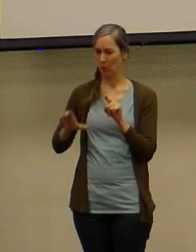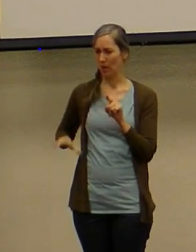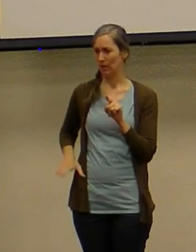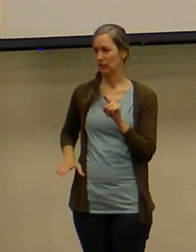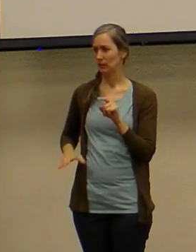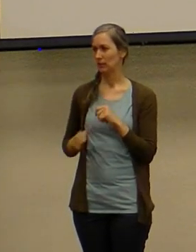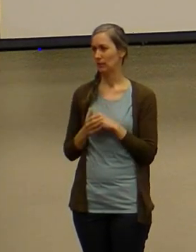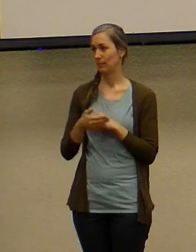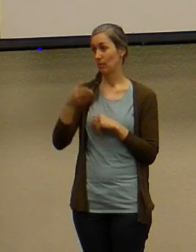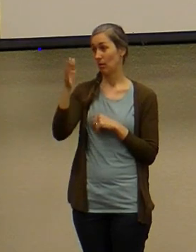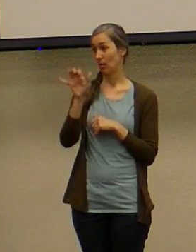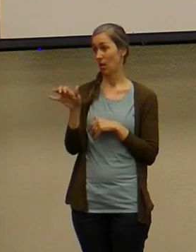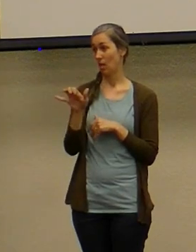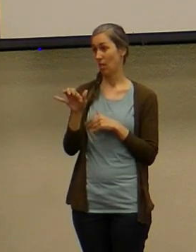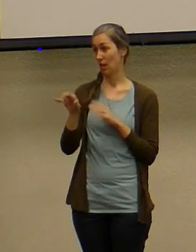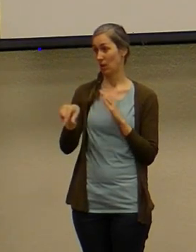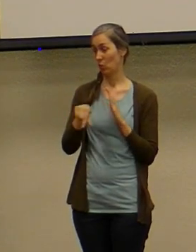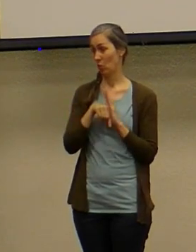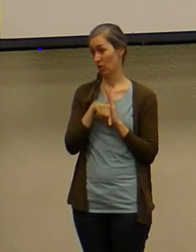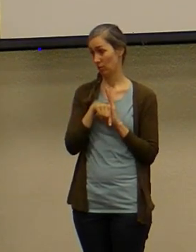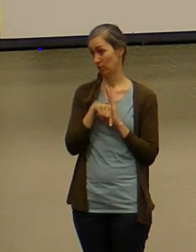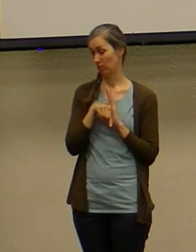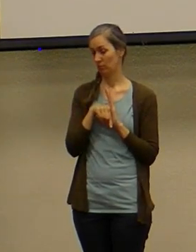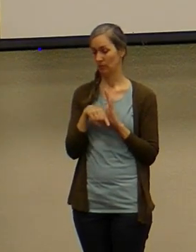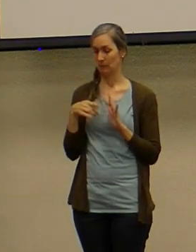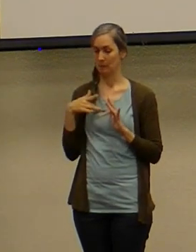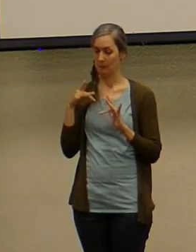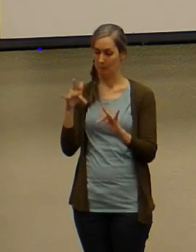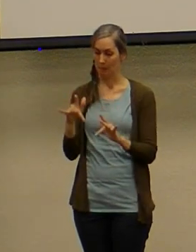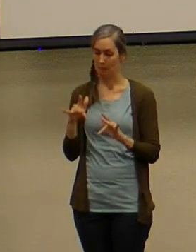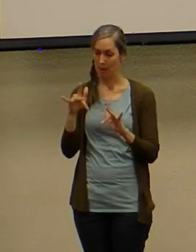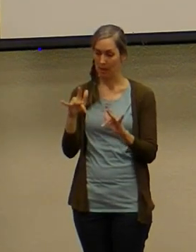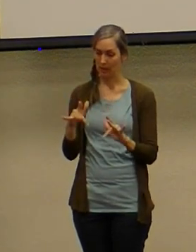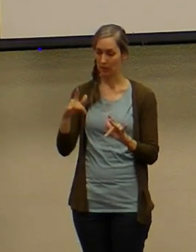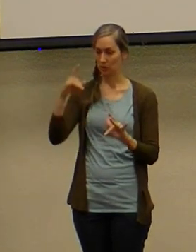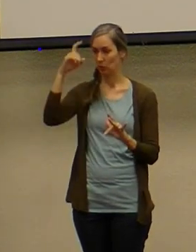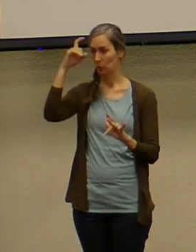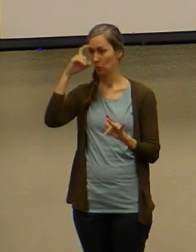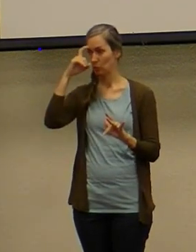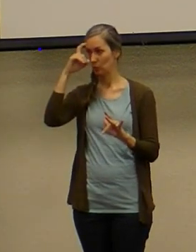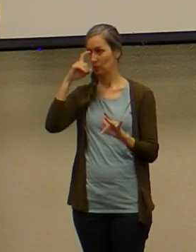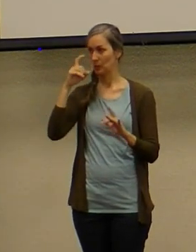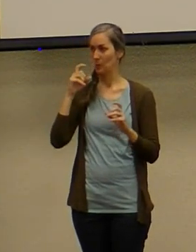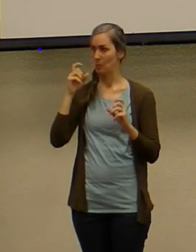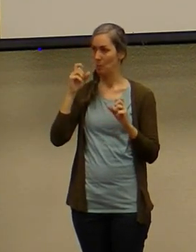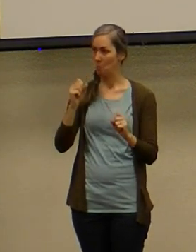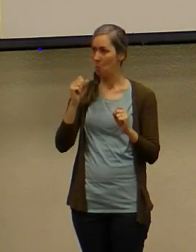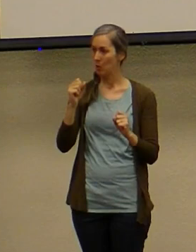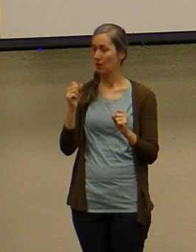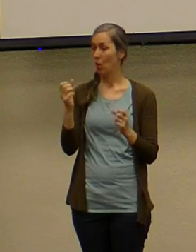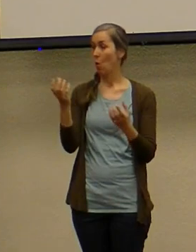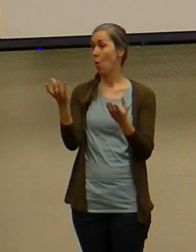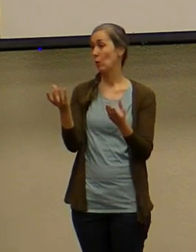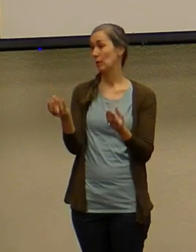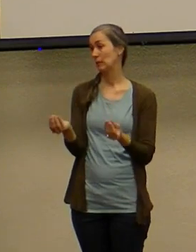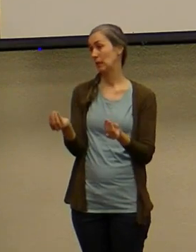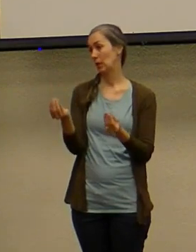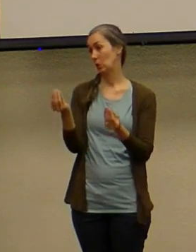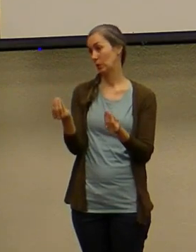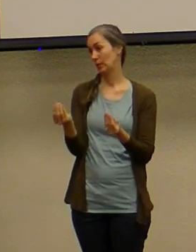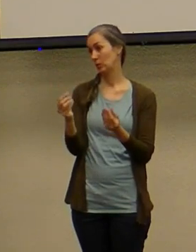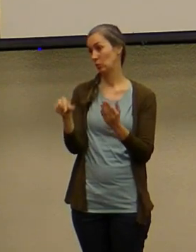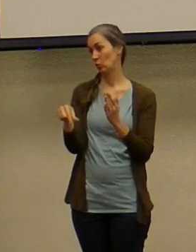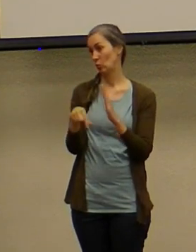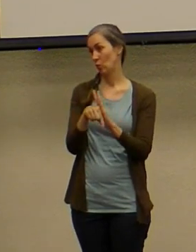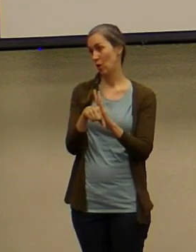godly qualities uh compassion wisdom boldness and i'd say gentleness are qualities that that